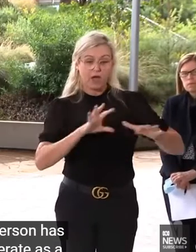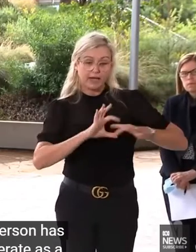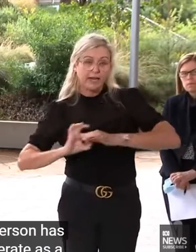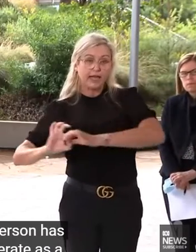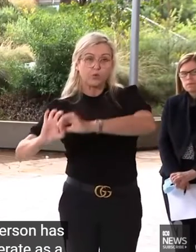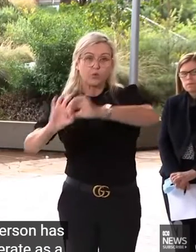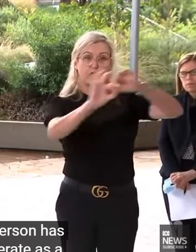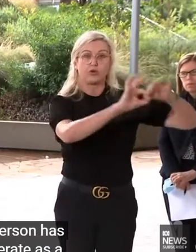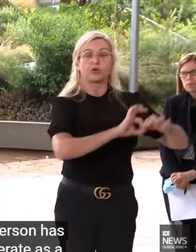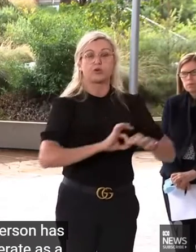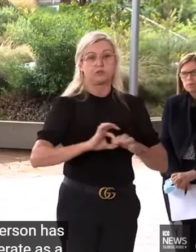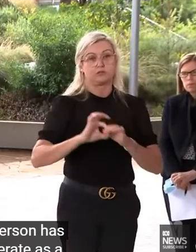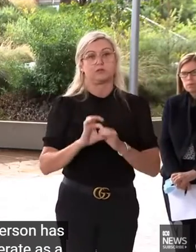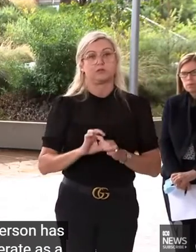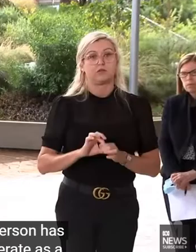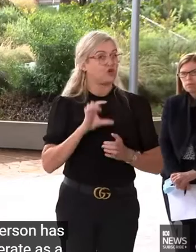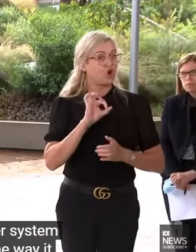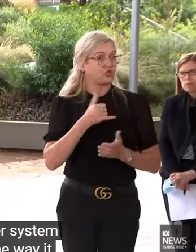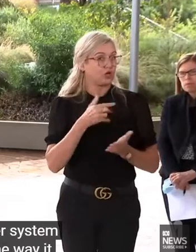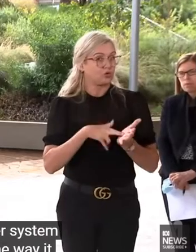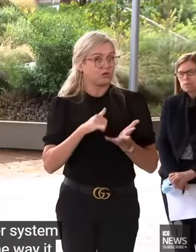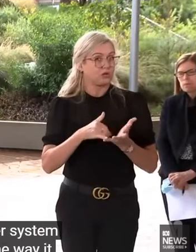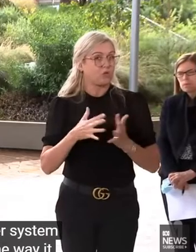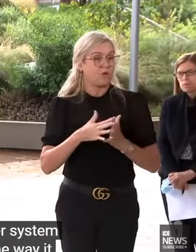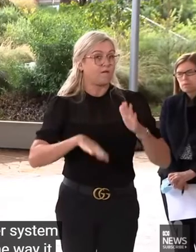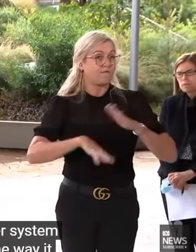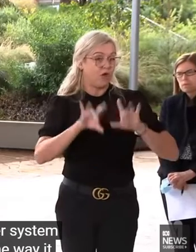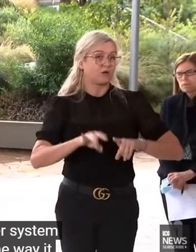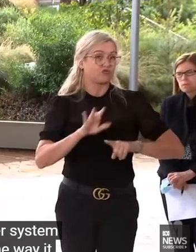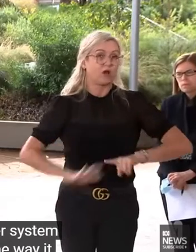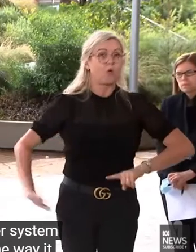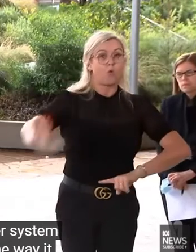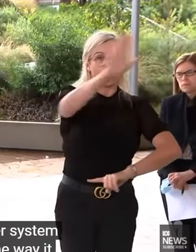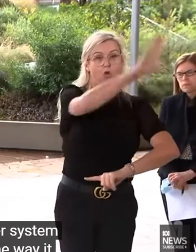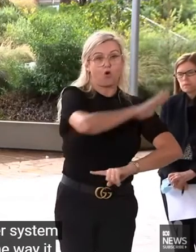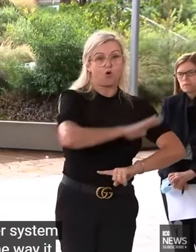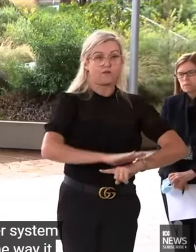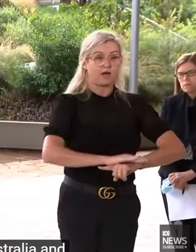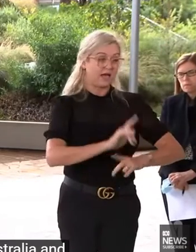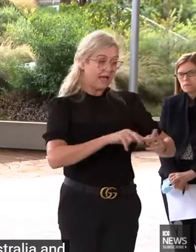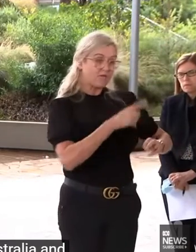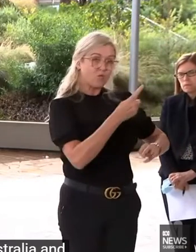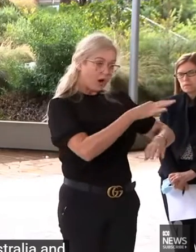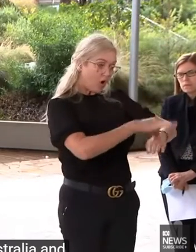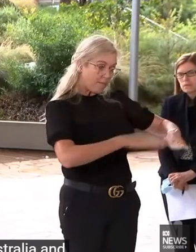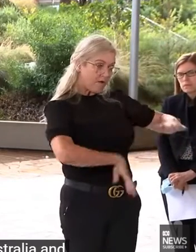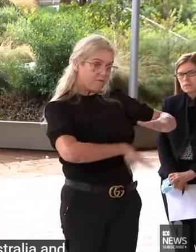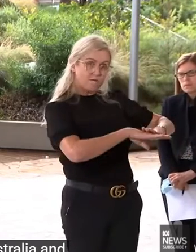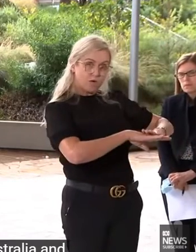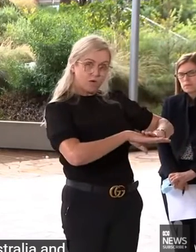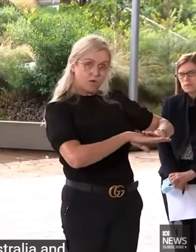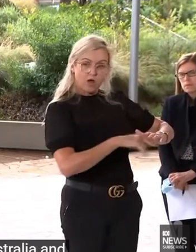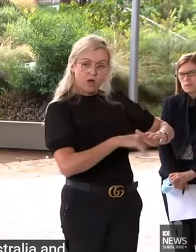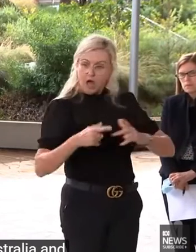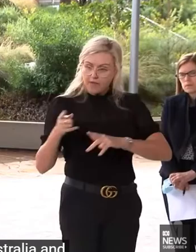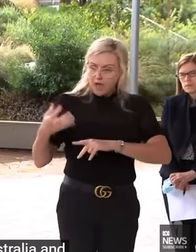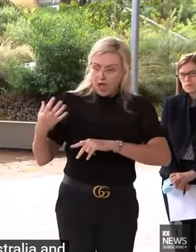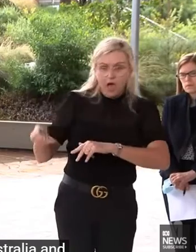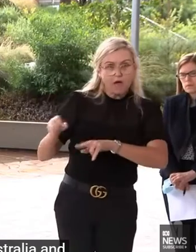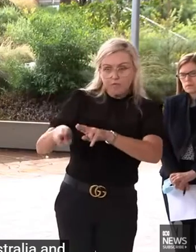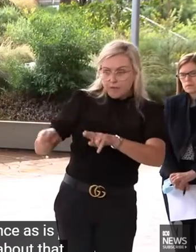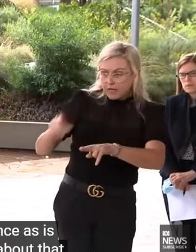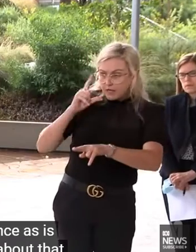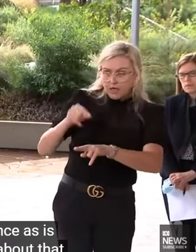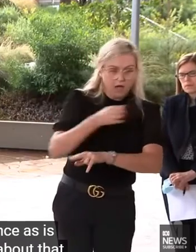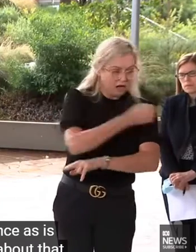right across Australia. And we move patients as is required. We've talked about that in many of these press conferences